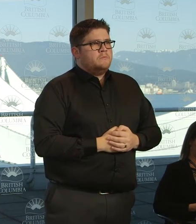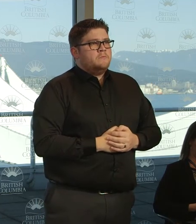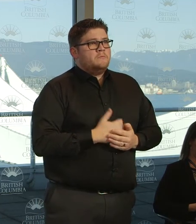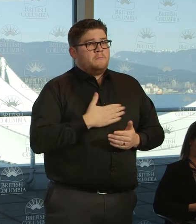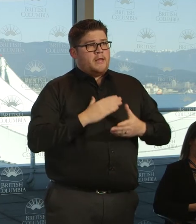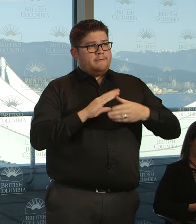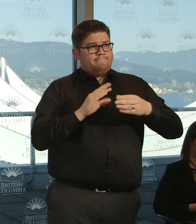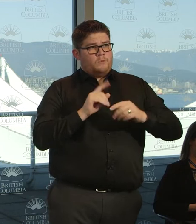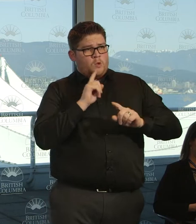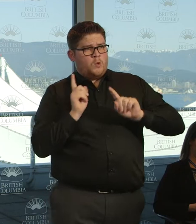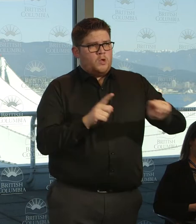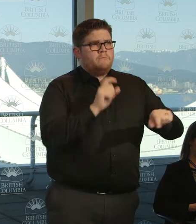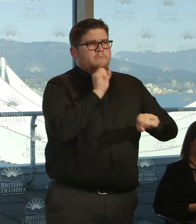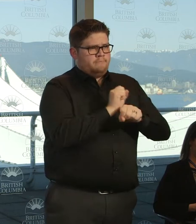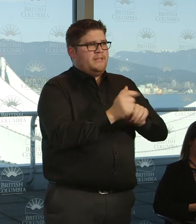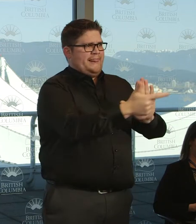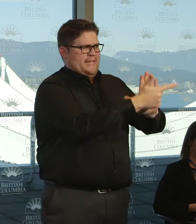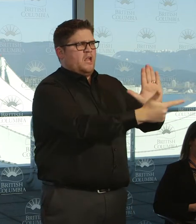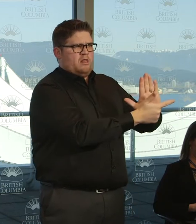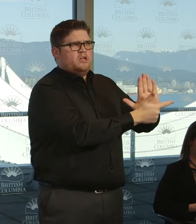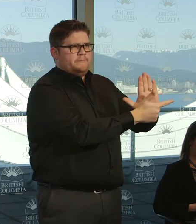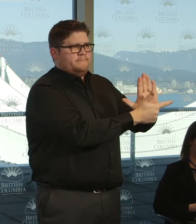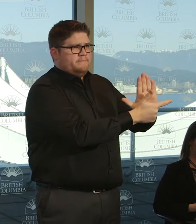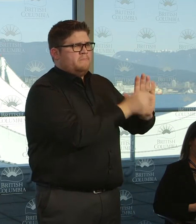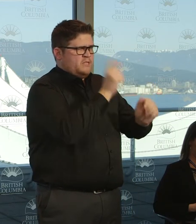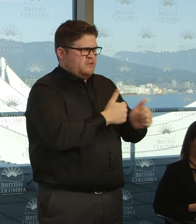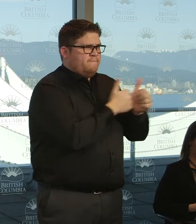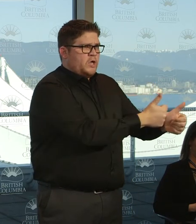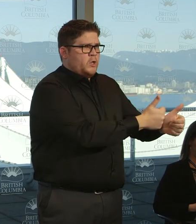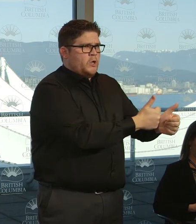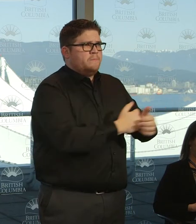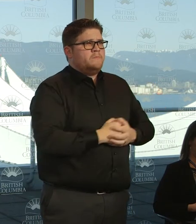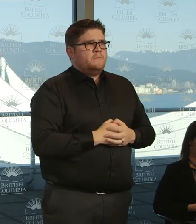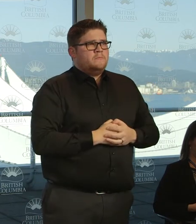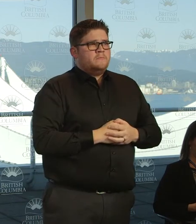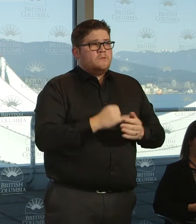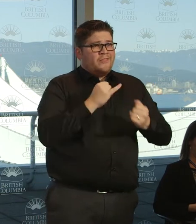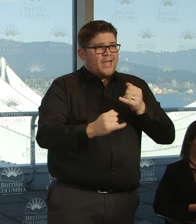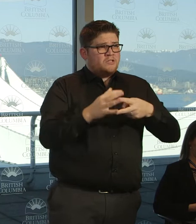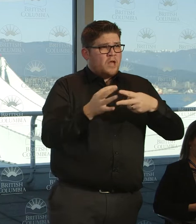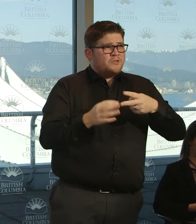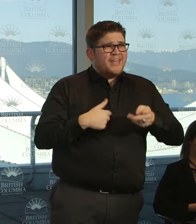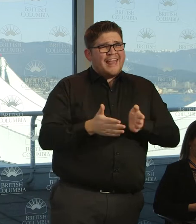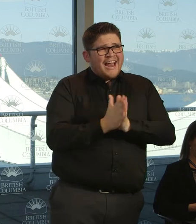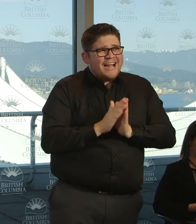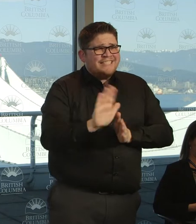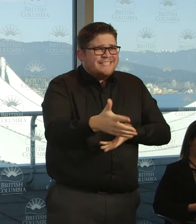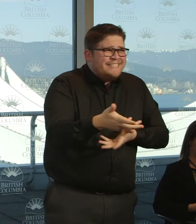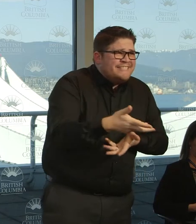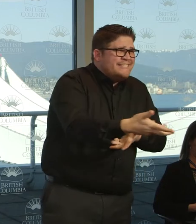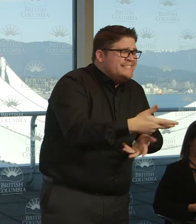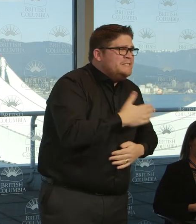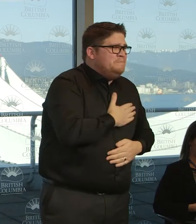so legal orders, are really a measure of last resort. And mostly, we're asking people to take voluntary